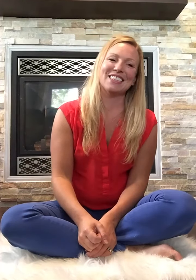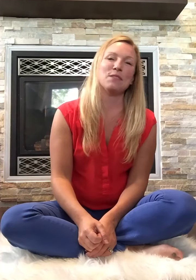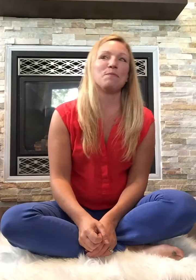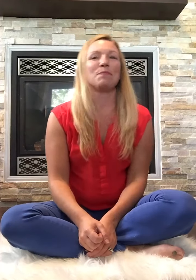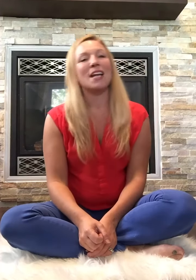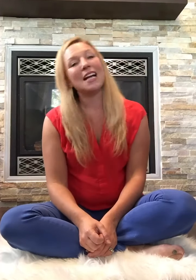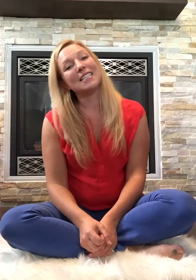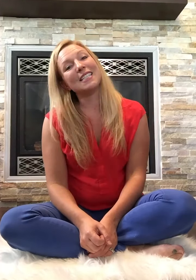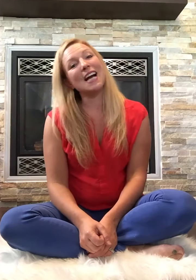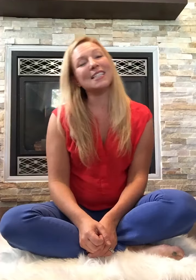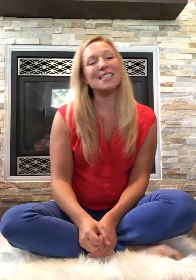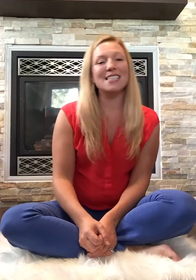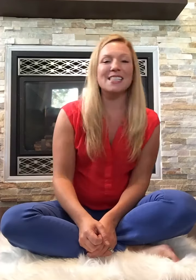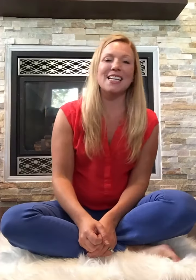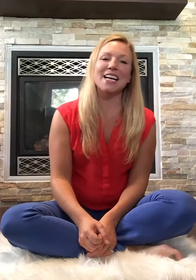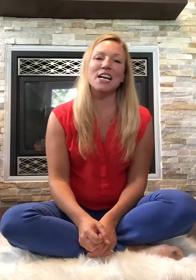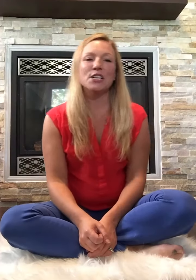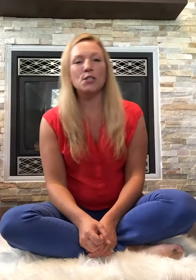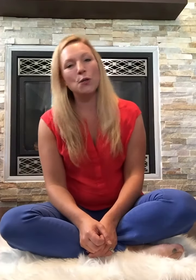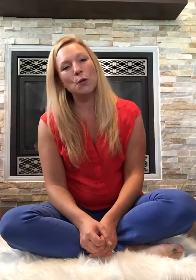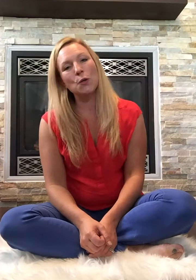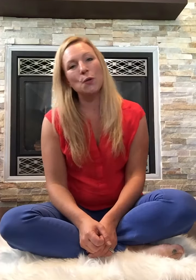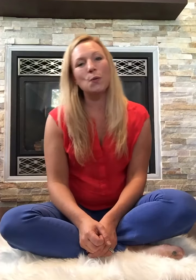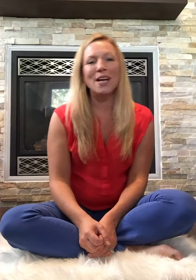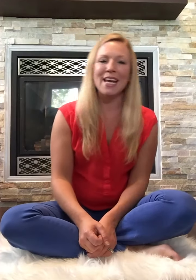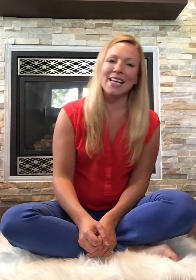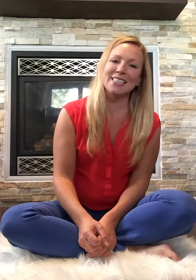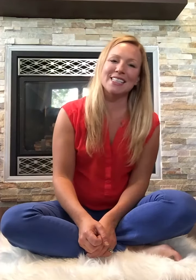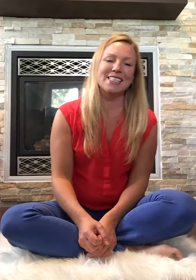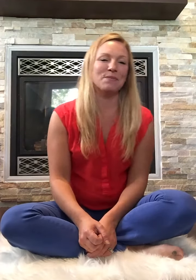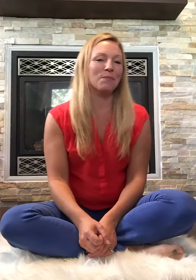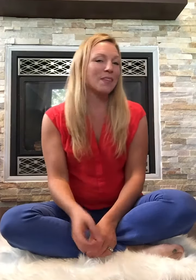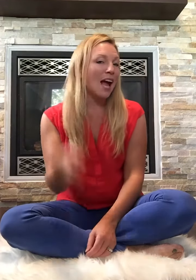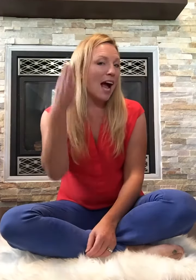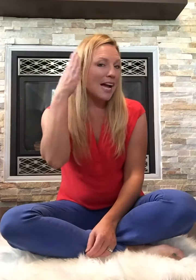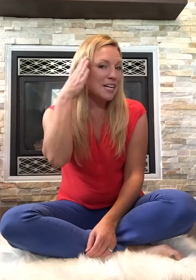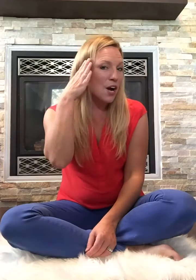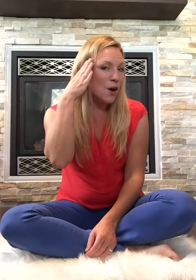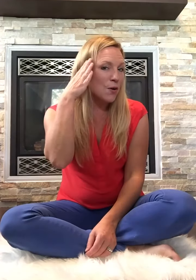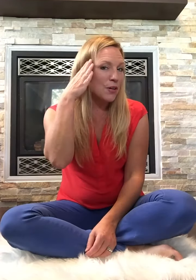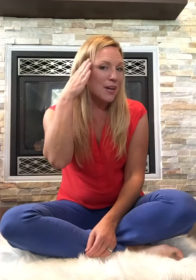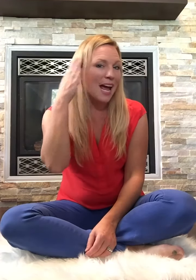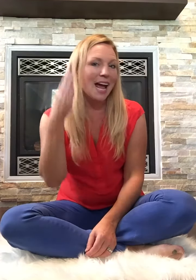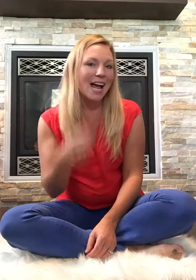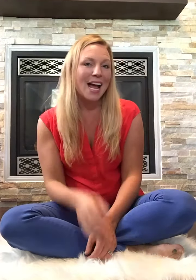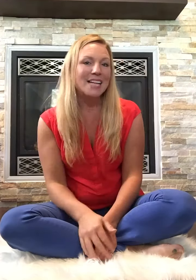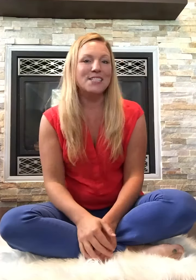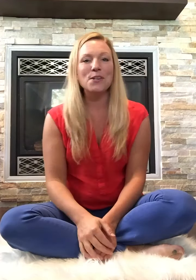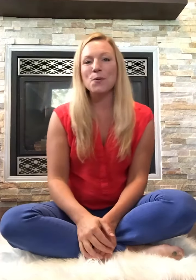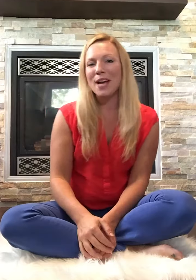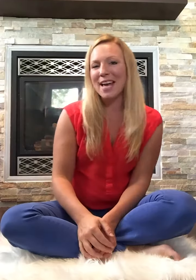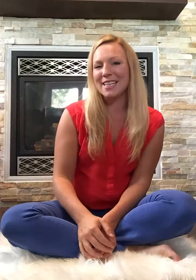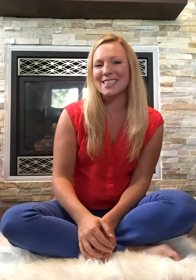Just stick to it. I know you can do it.